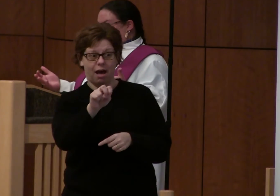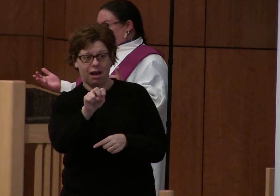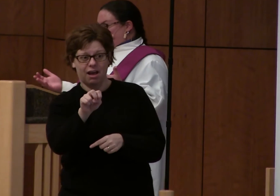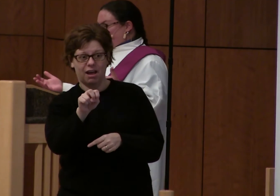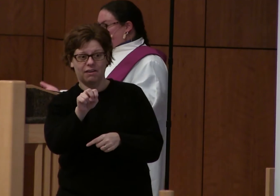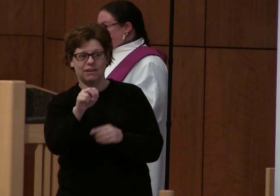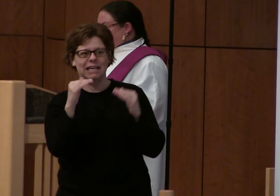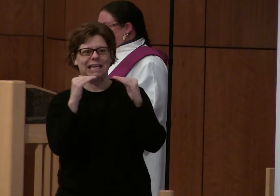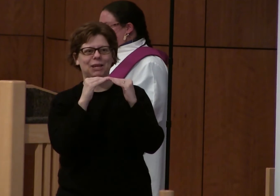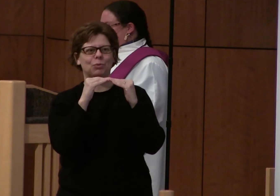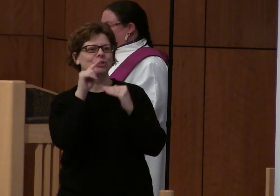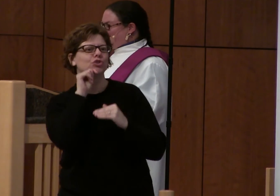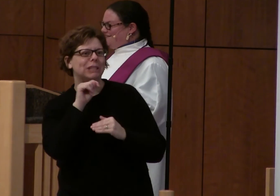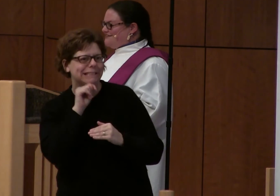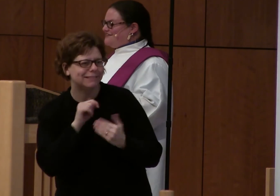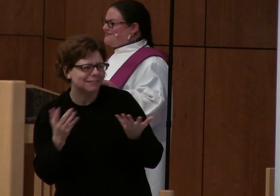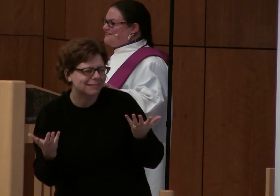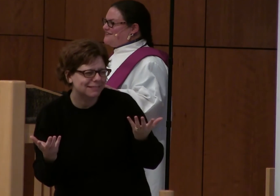love equals treat.